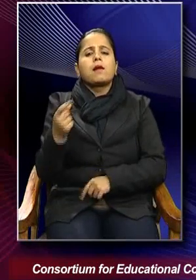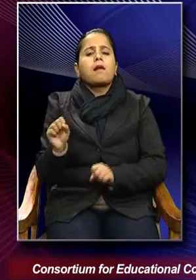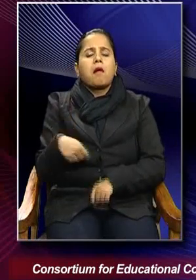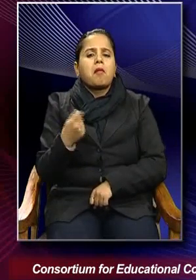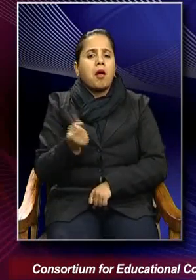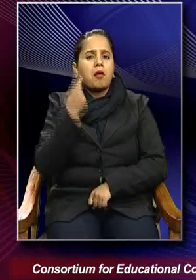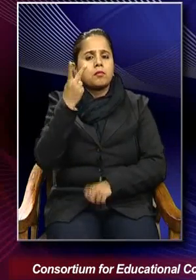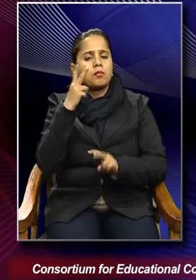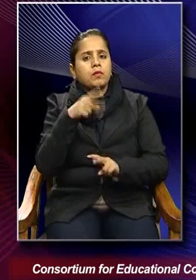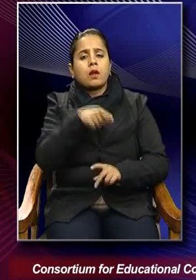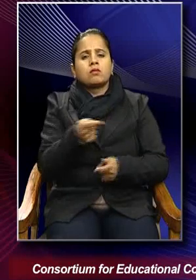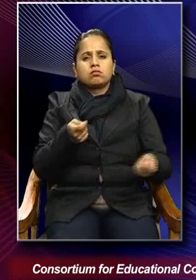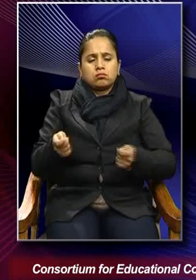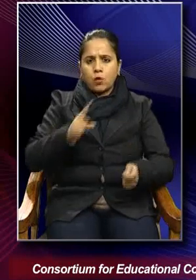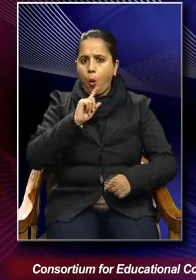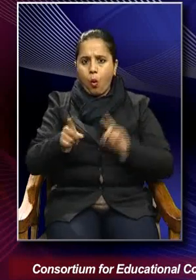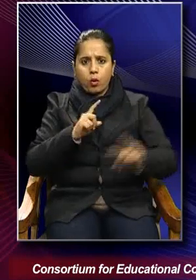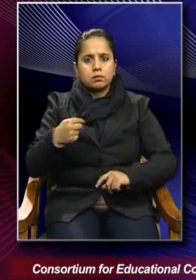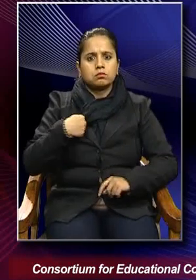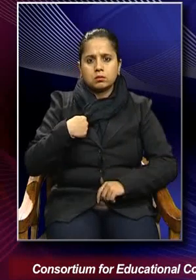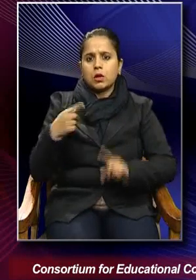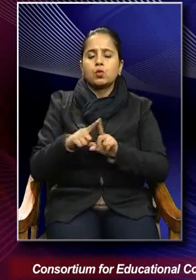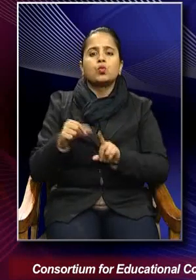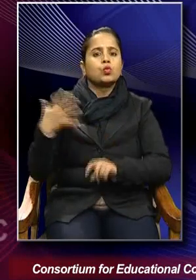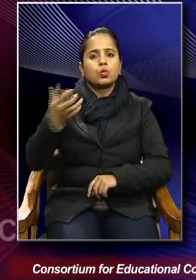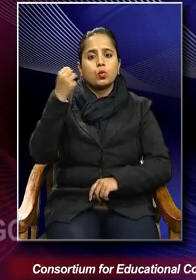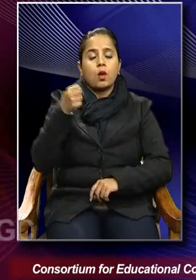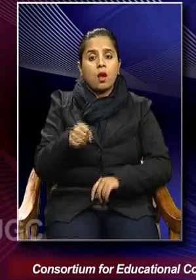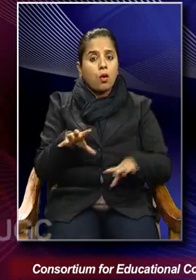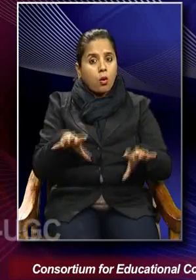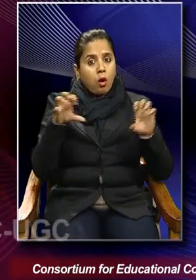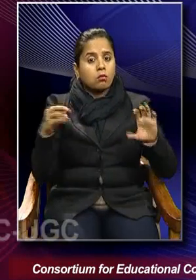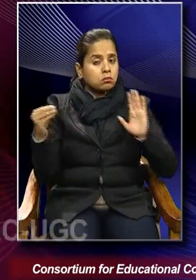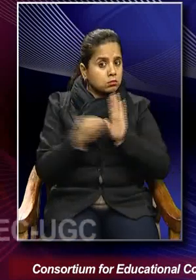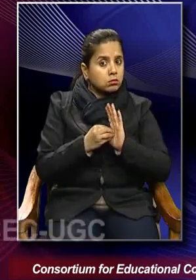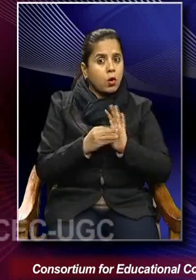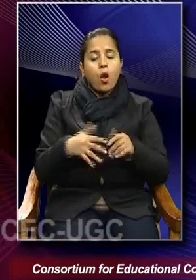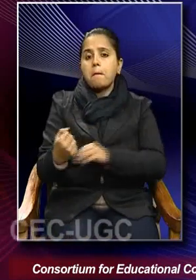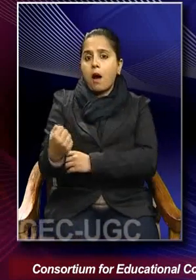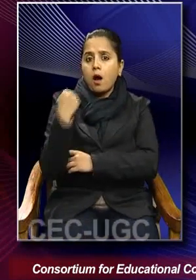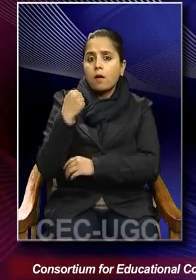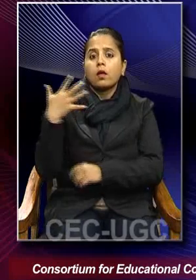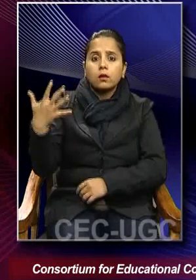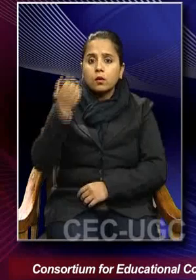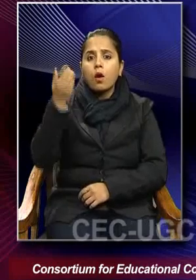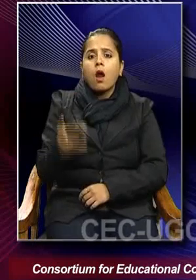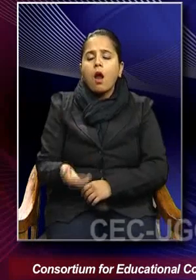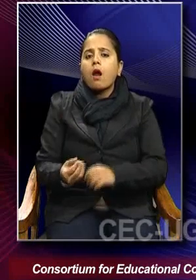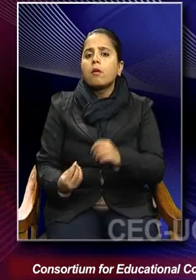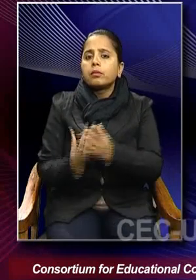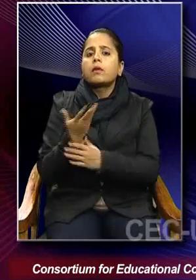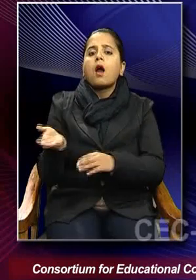uh, dictatorship. So, uh, the constitutionality or the constitutionality and authority emerging from